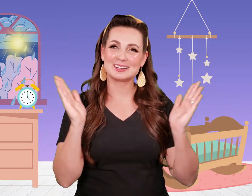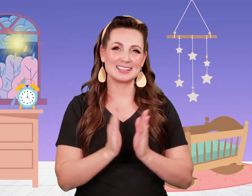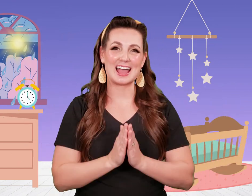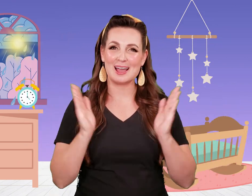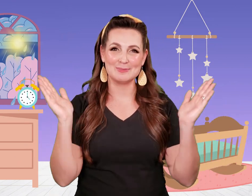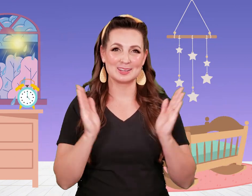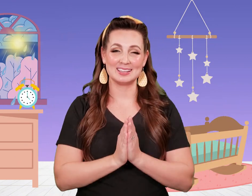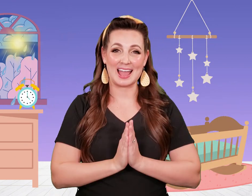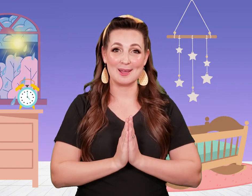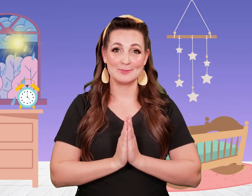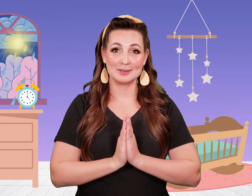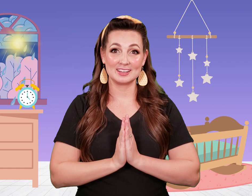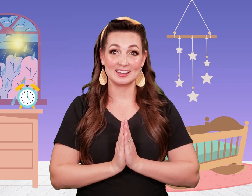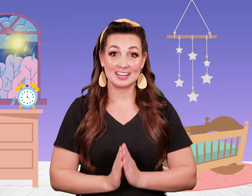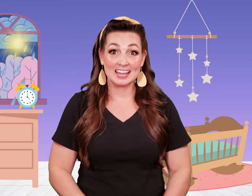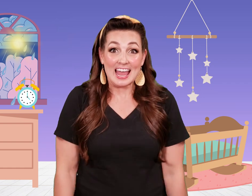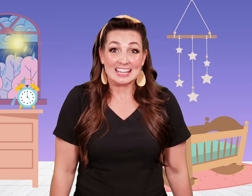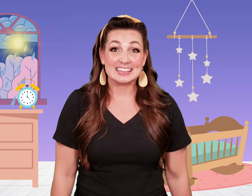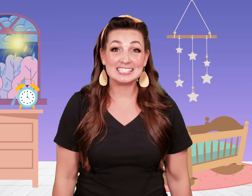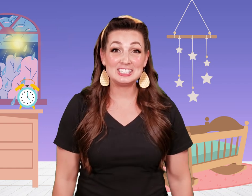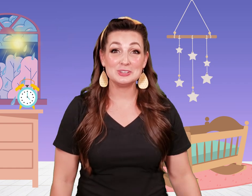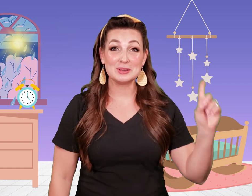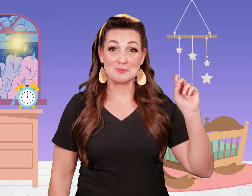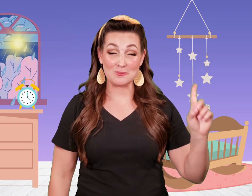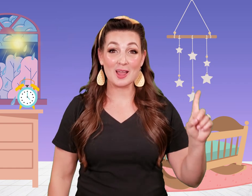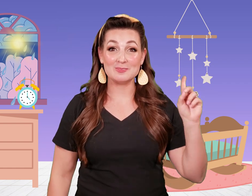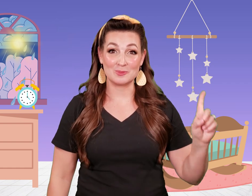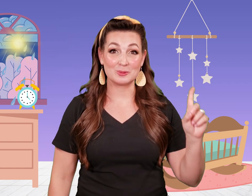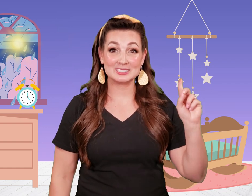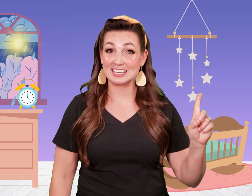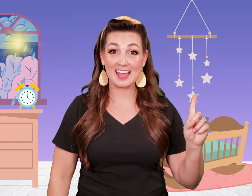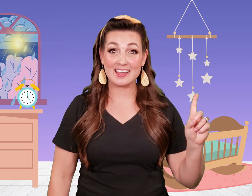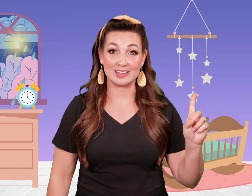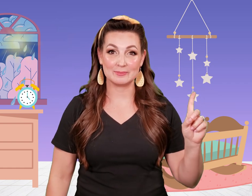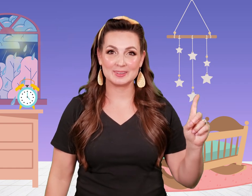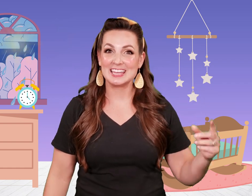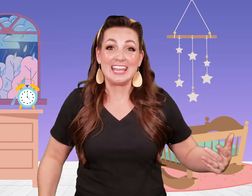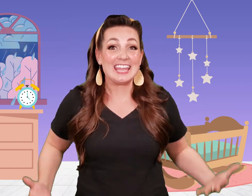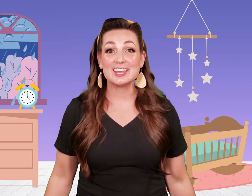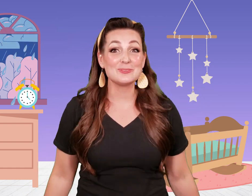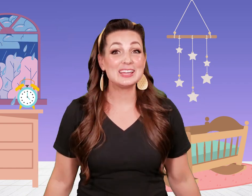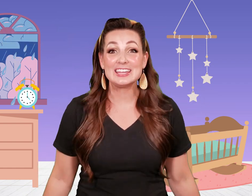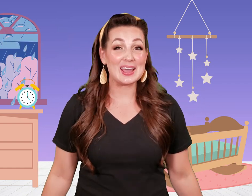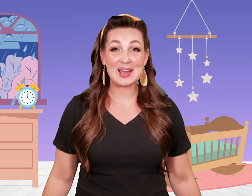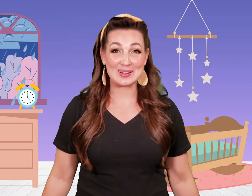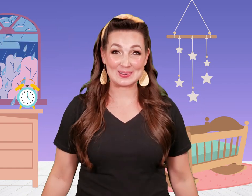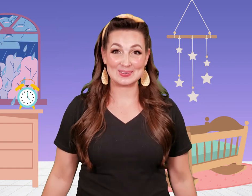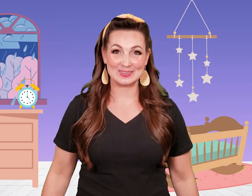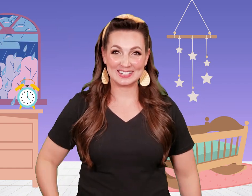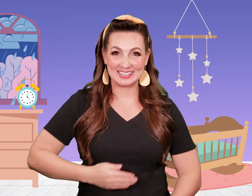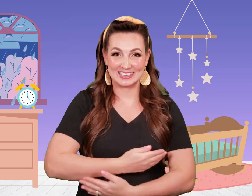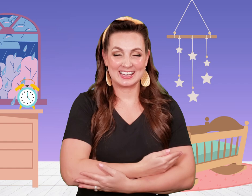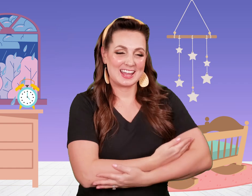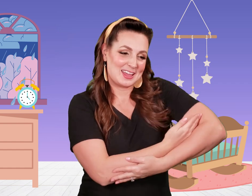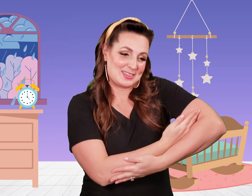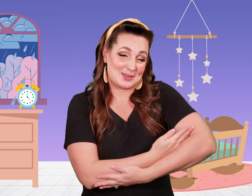clap clap let's do it one more time here we go the